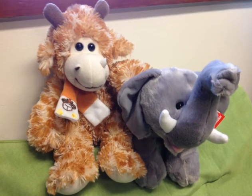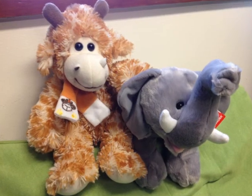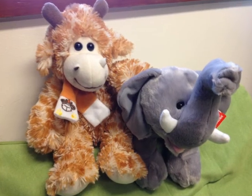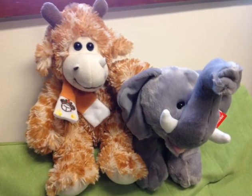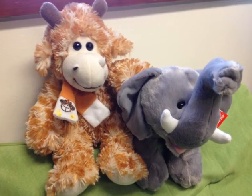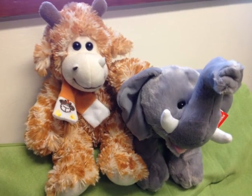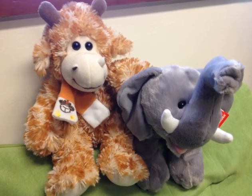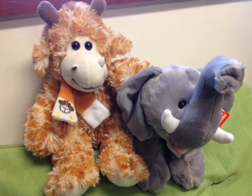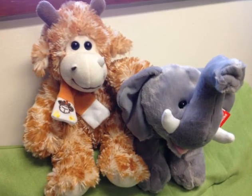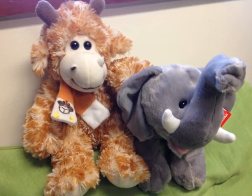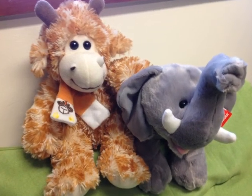Promise